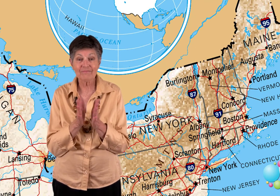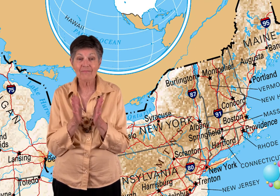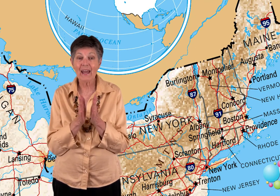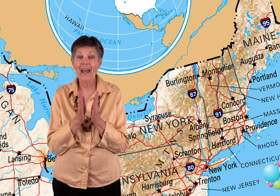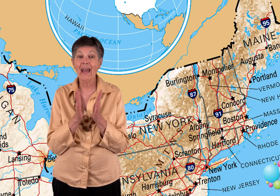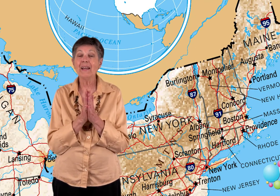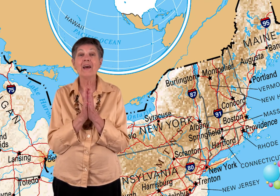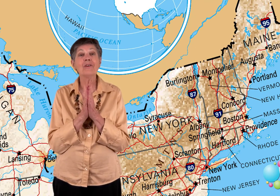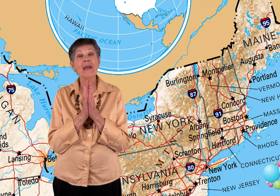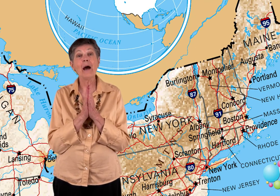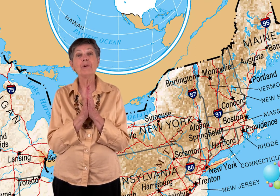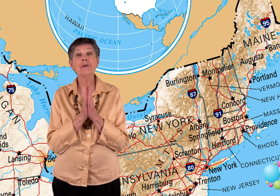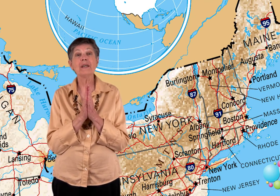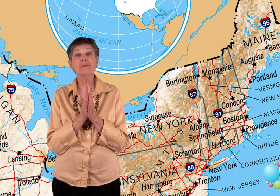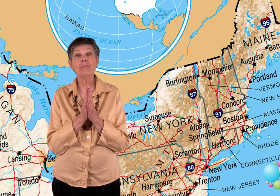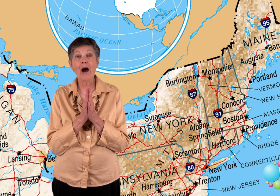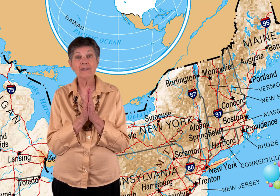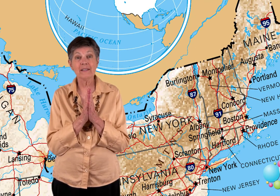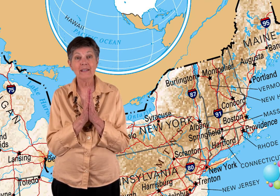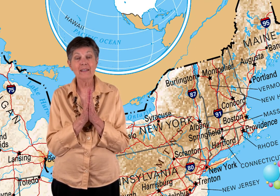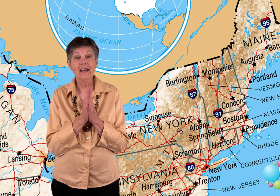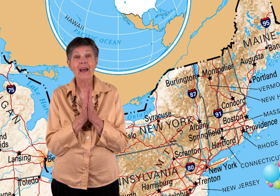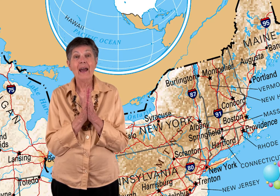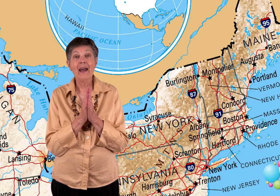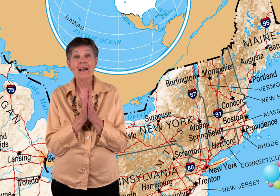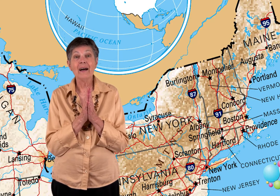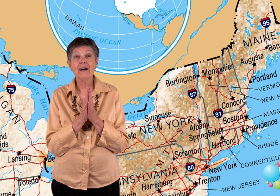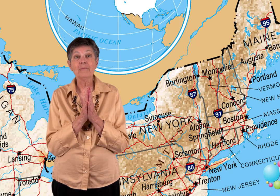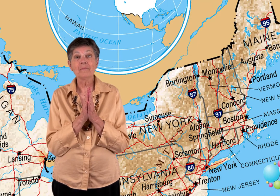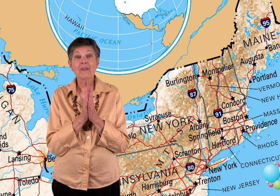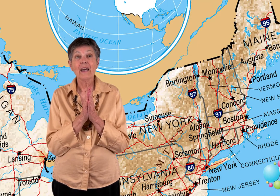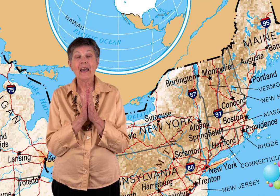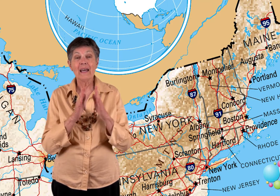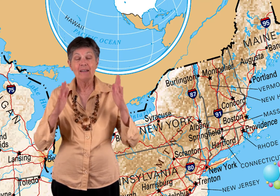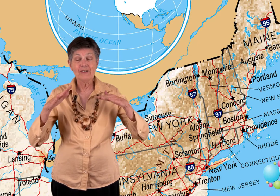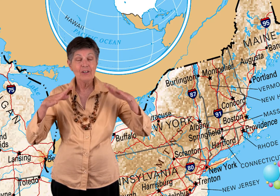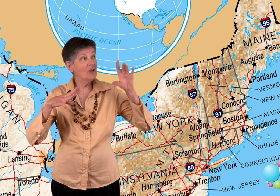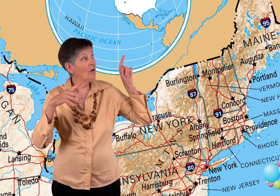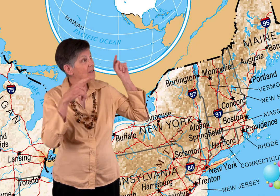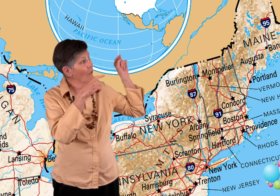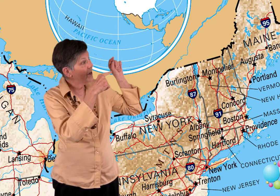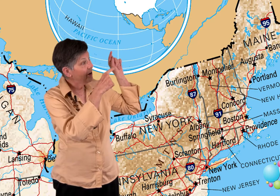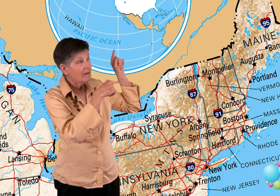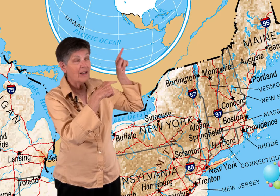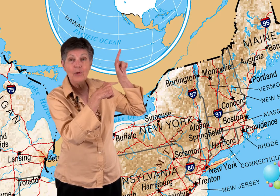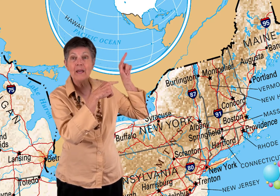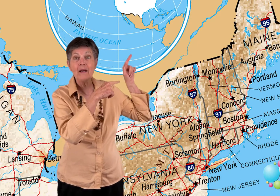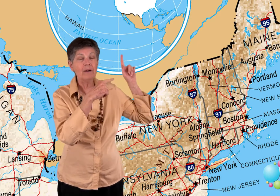and their capital is Boston, and so it's over here in New England. Or,